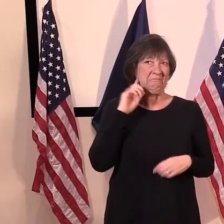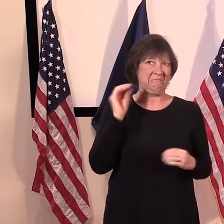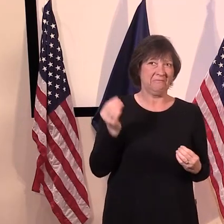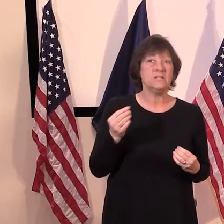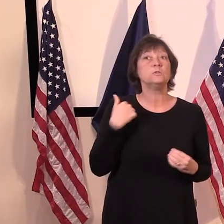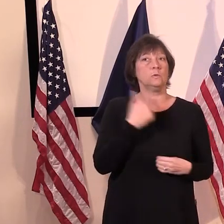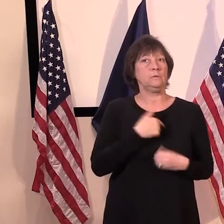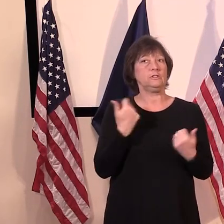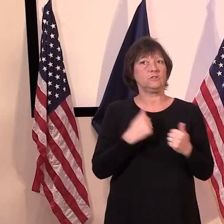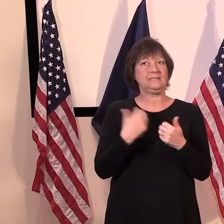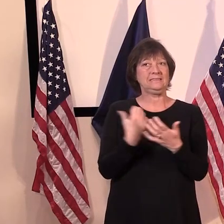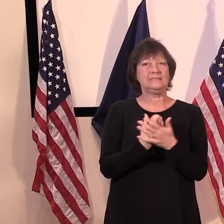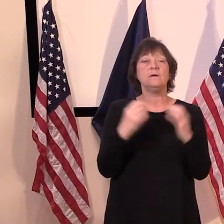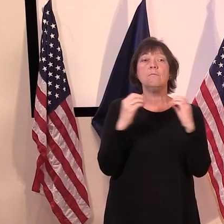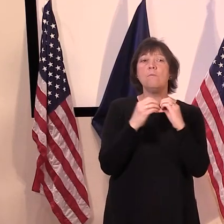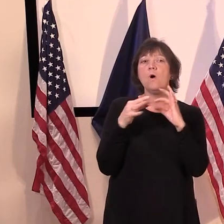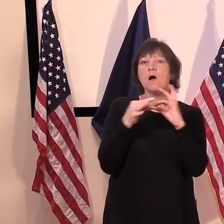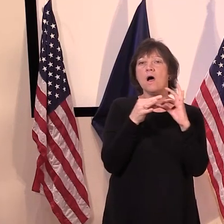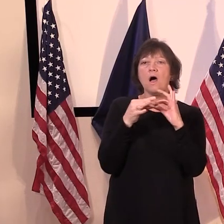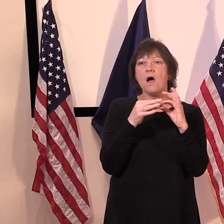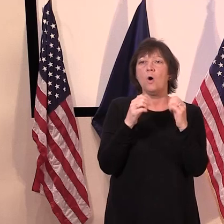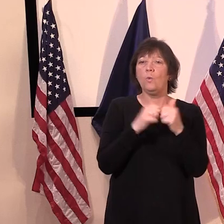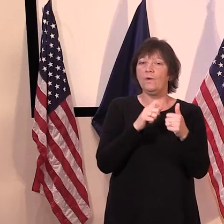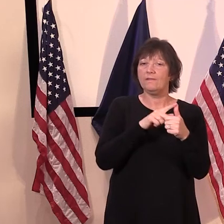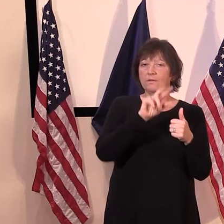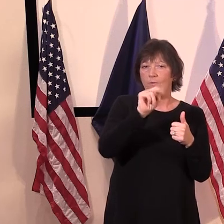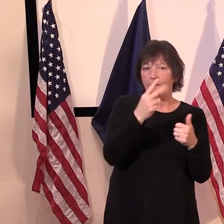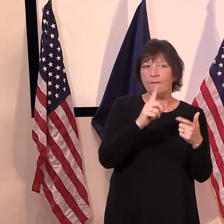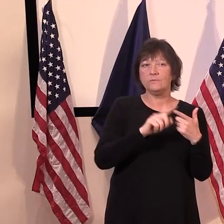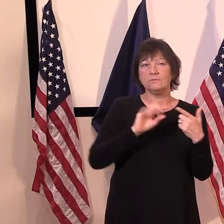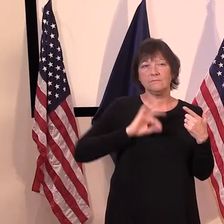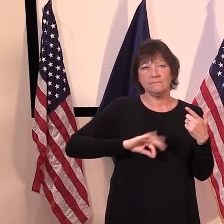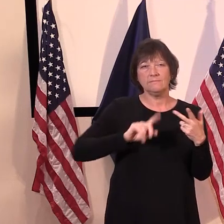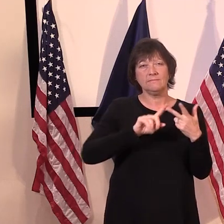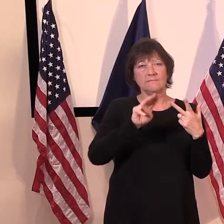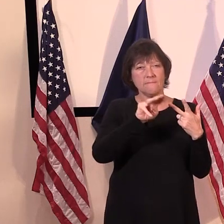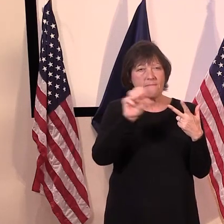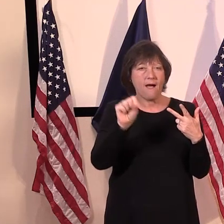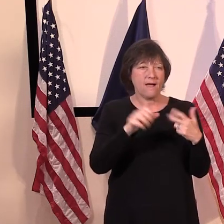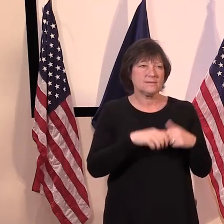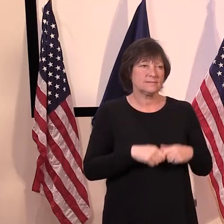coordinating more with, uh, with New Hampshire, Maine, Mass., and so forth.